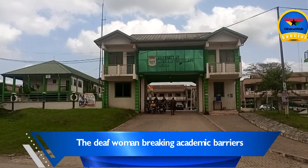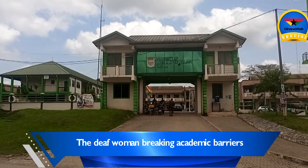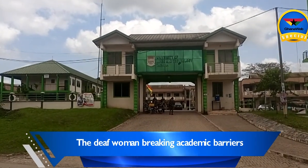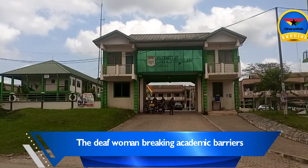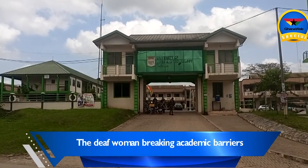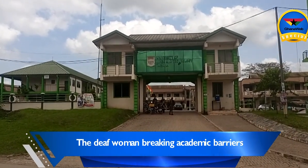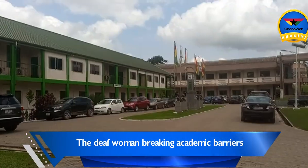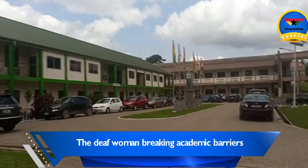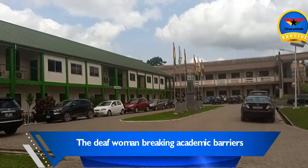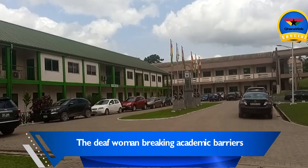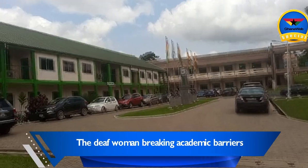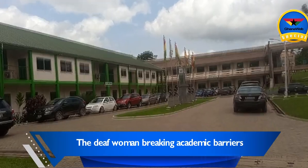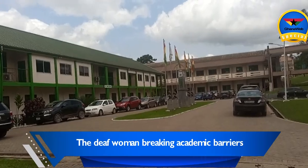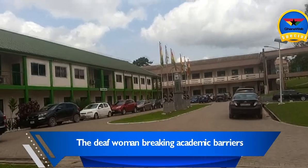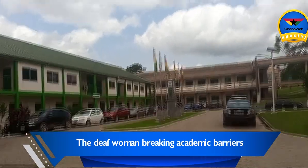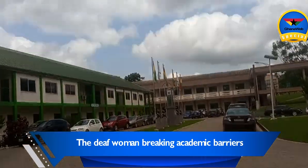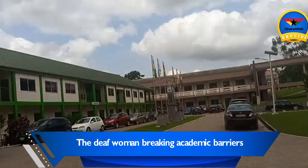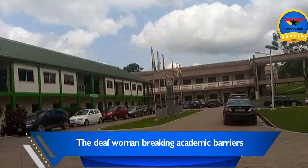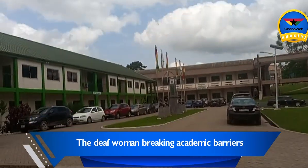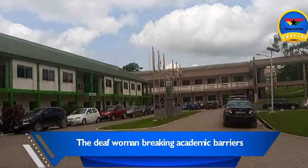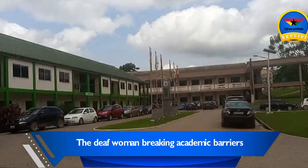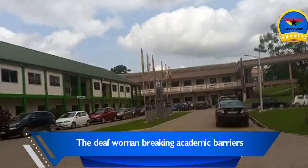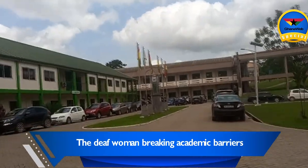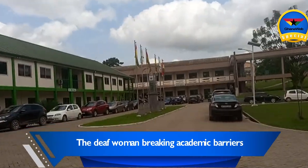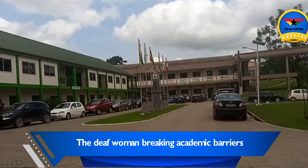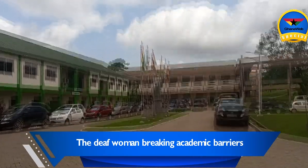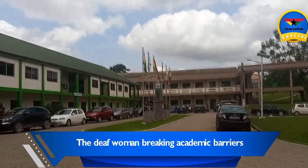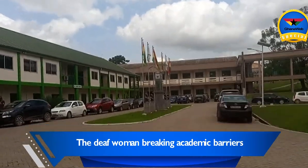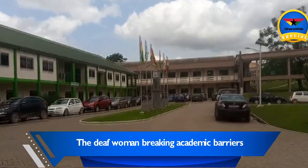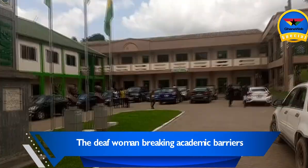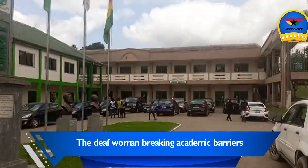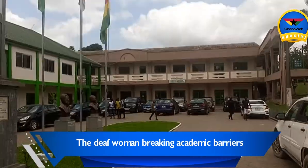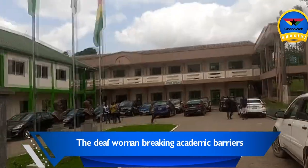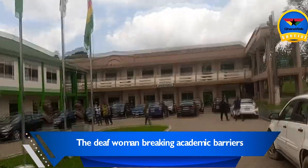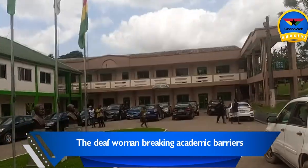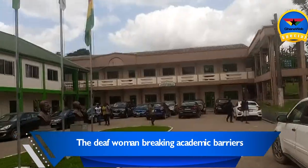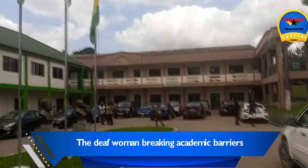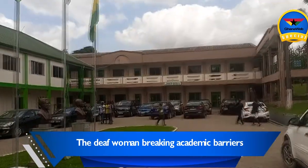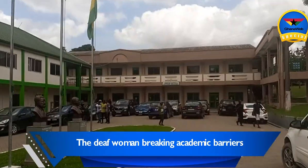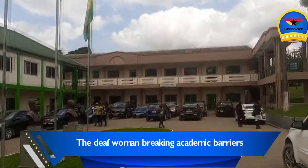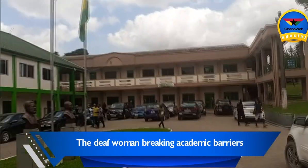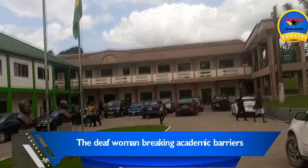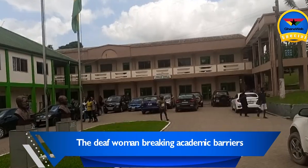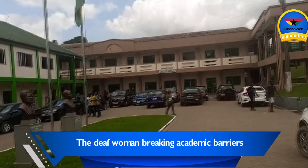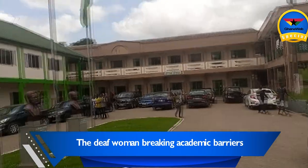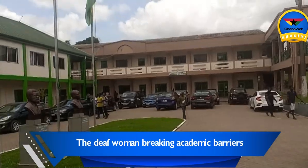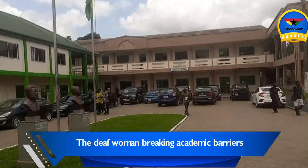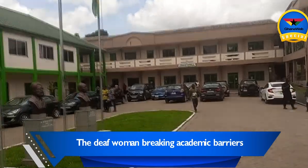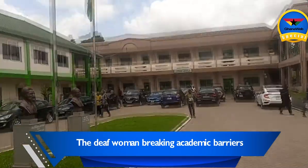through due to her form of disability, Lydia worked closely with the university management, some lecturers, and